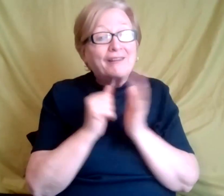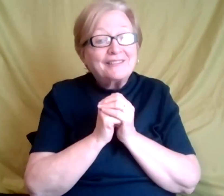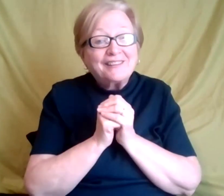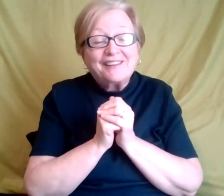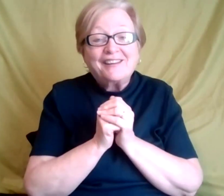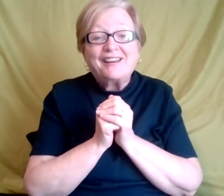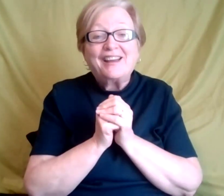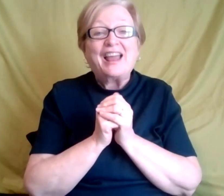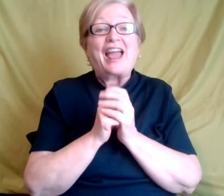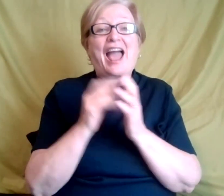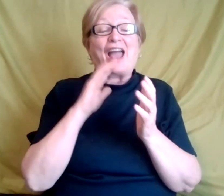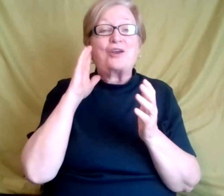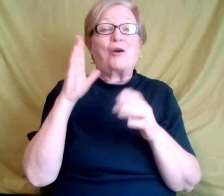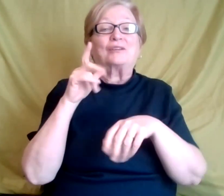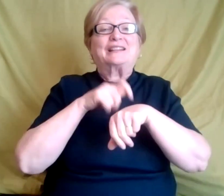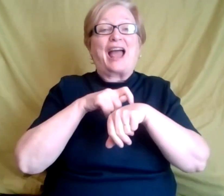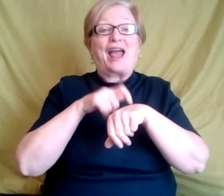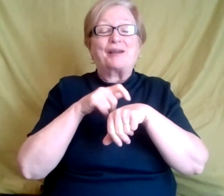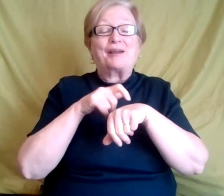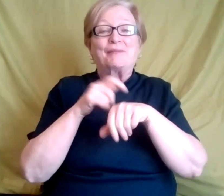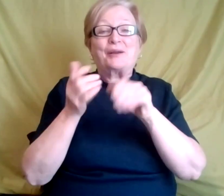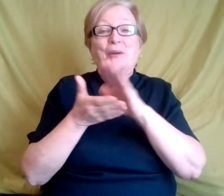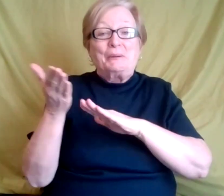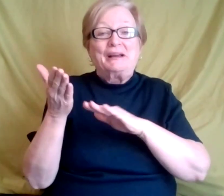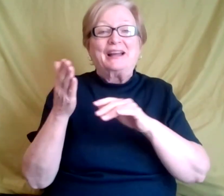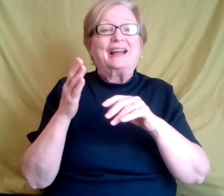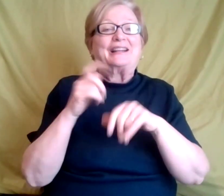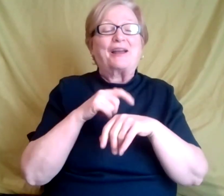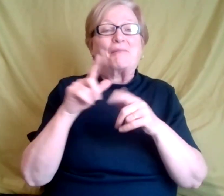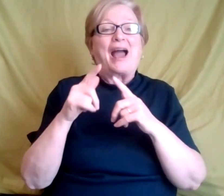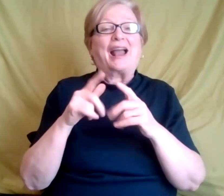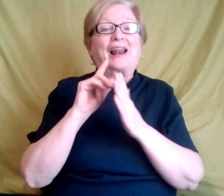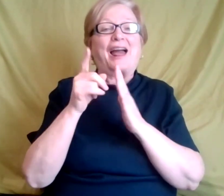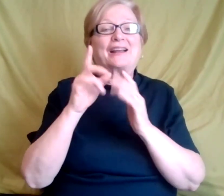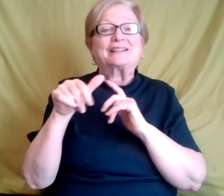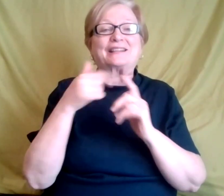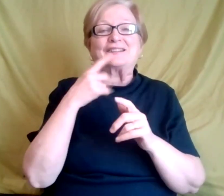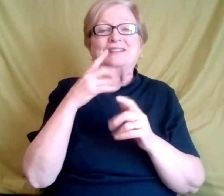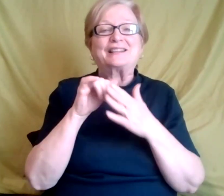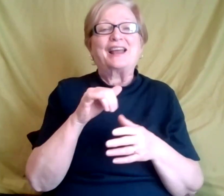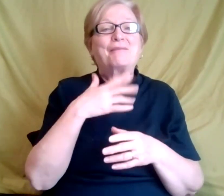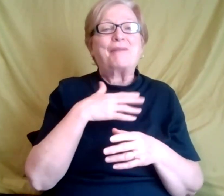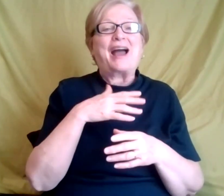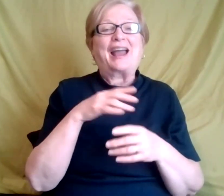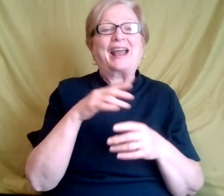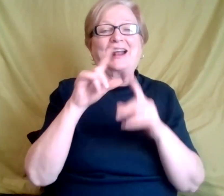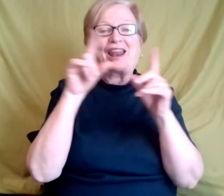know we're running, I don't know, we're running out of time because my, my clock still says 1026. So